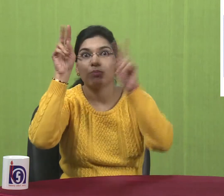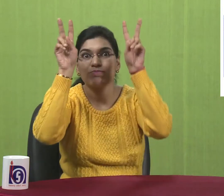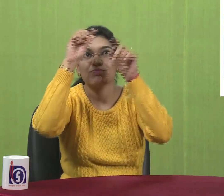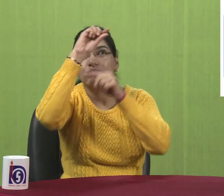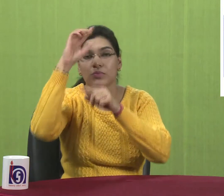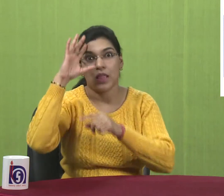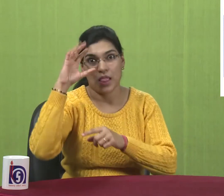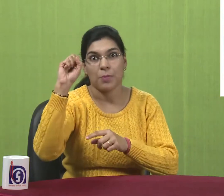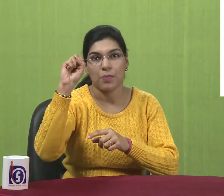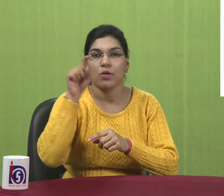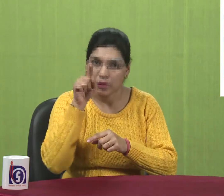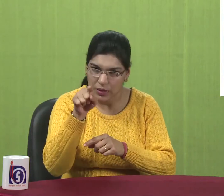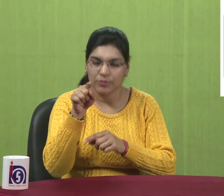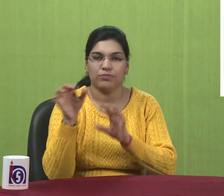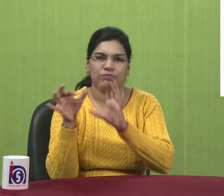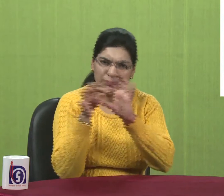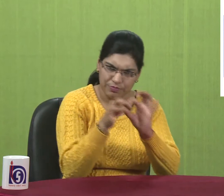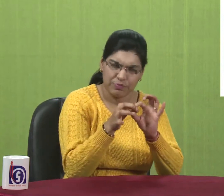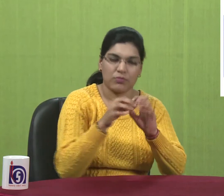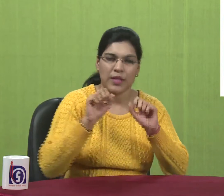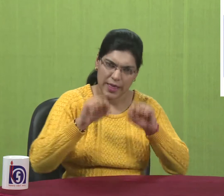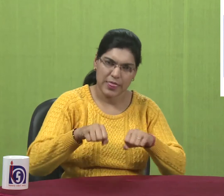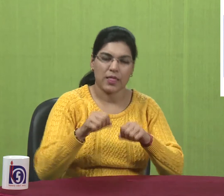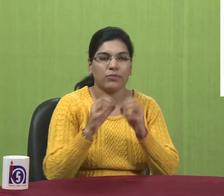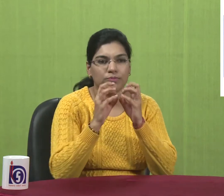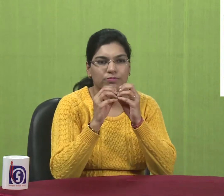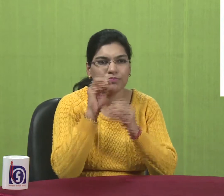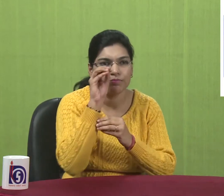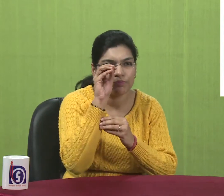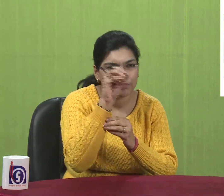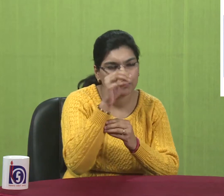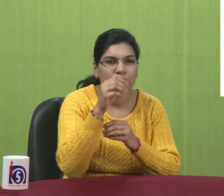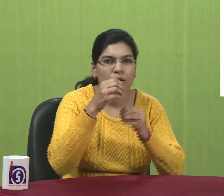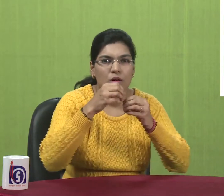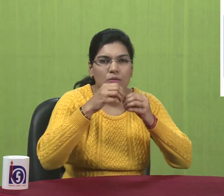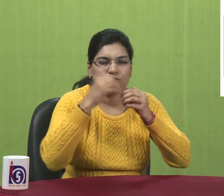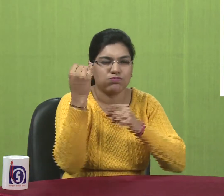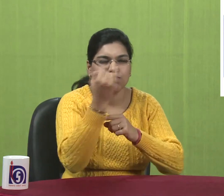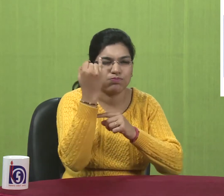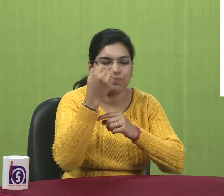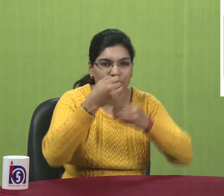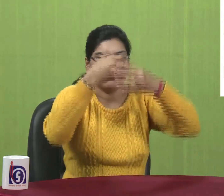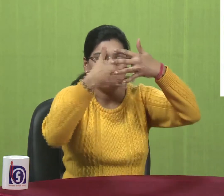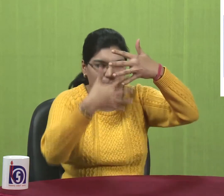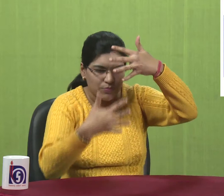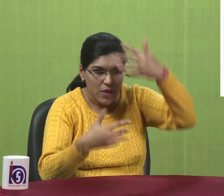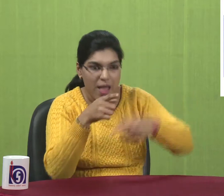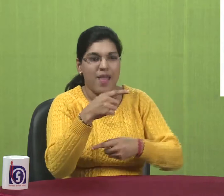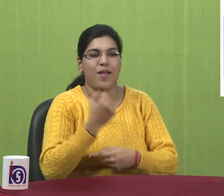So you can search the name of the folder you have earlier